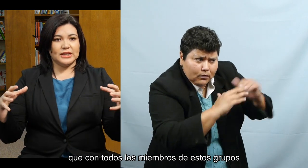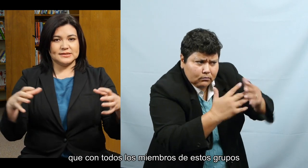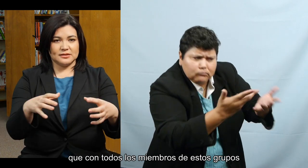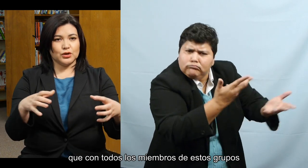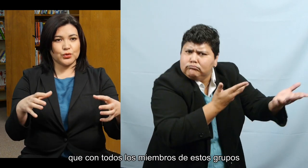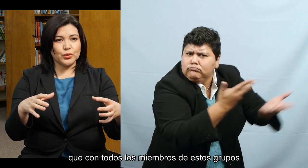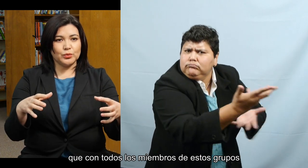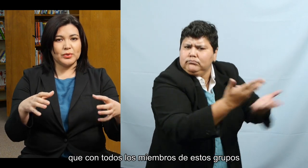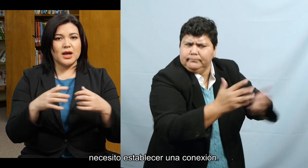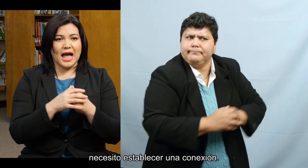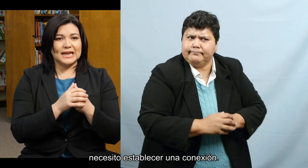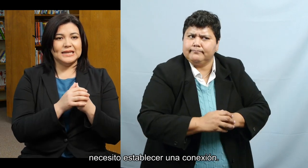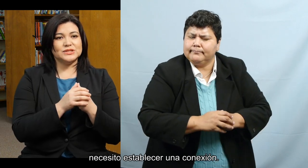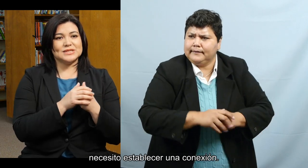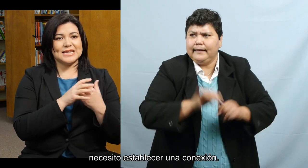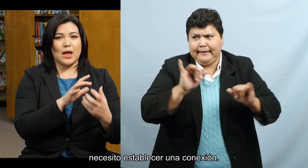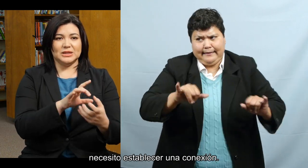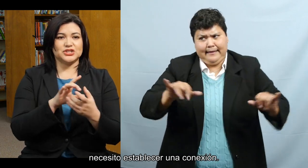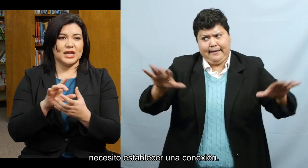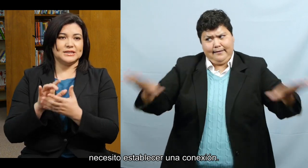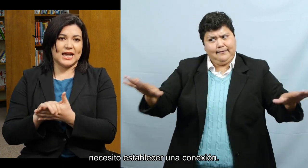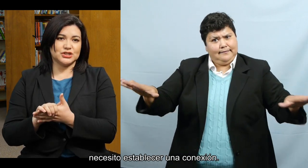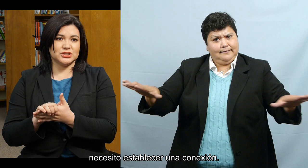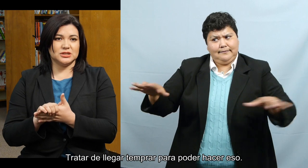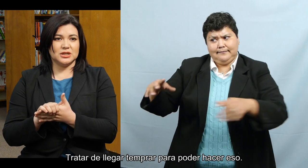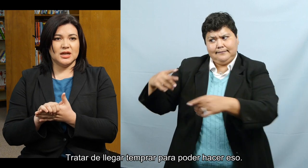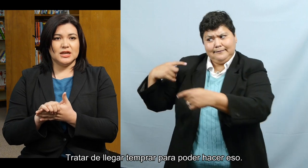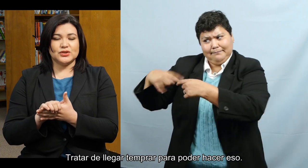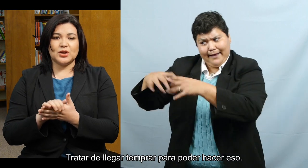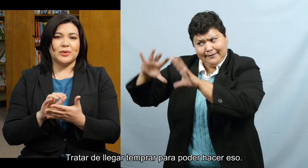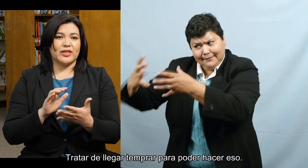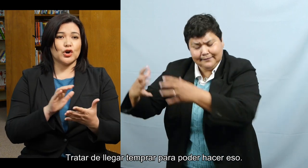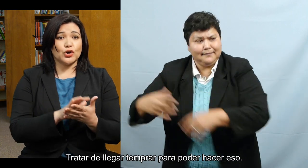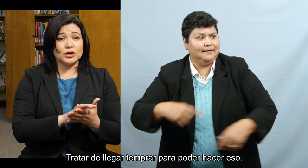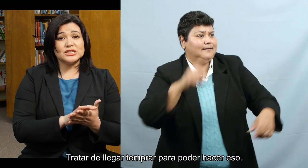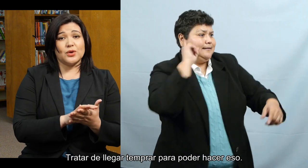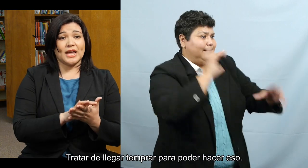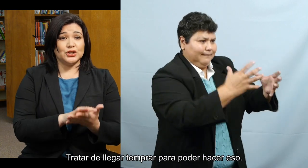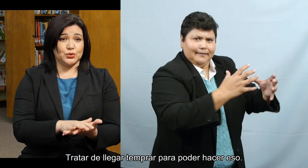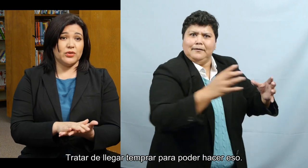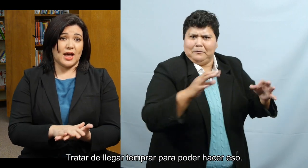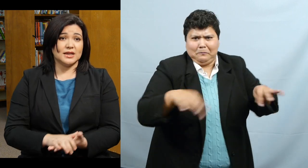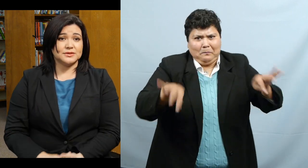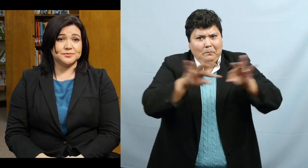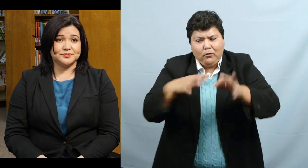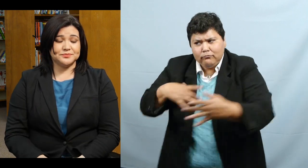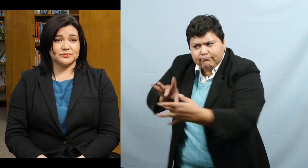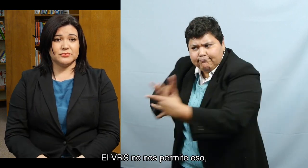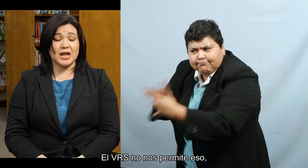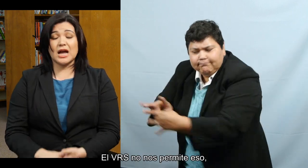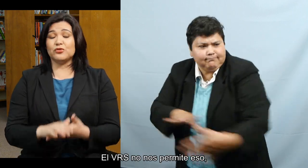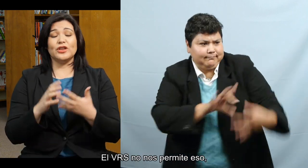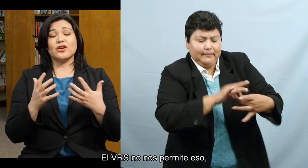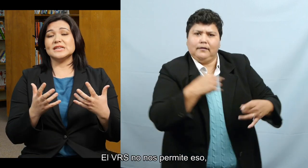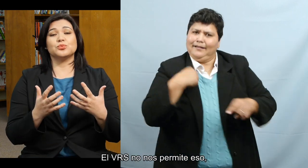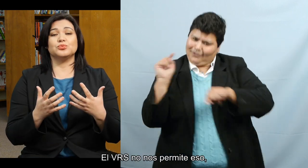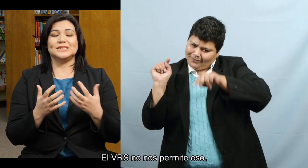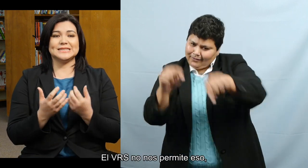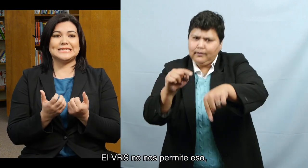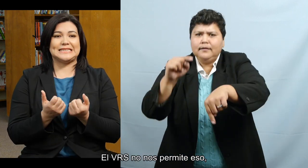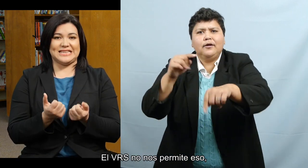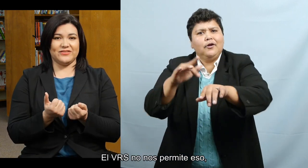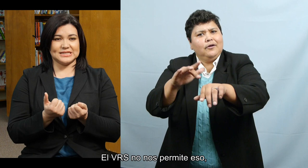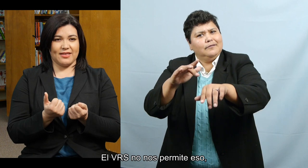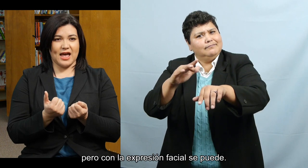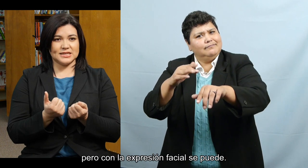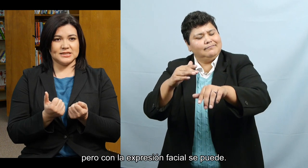of this group, I need to establish a connection, try to be there early so I can do that. VRS